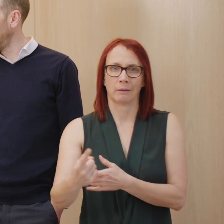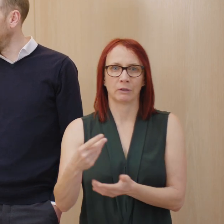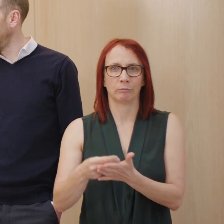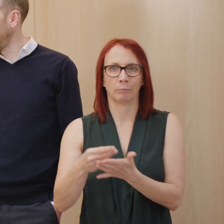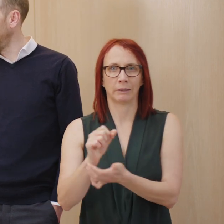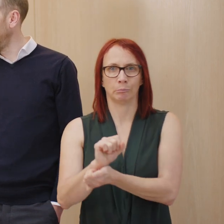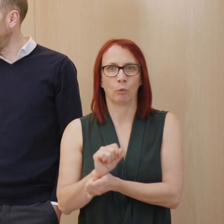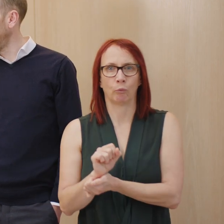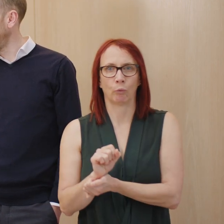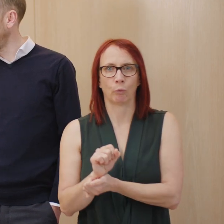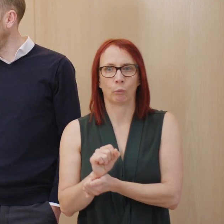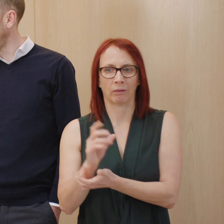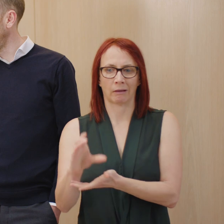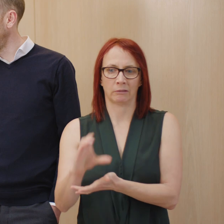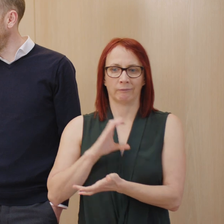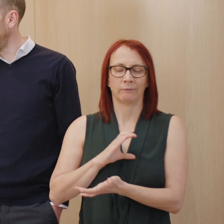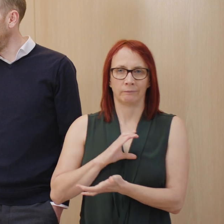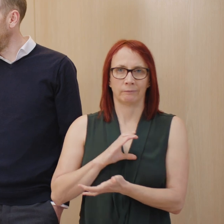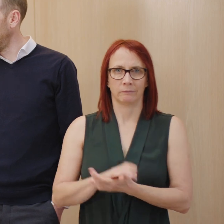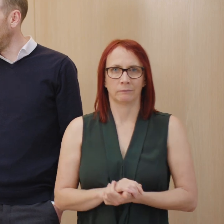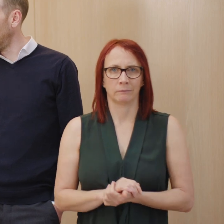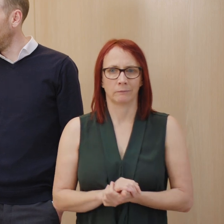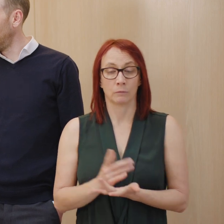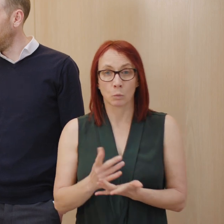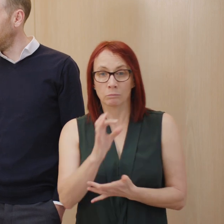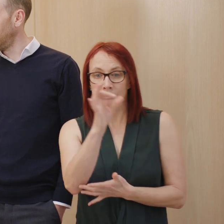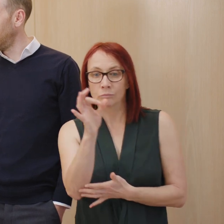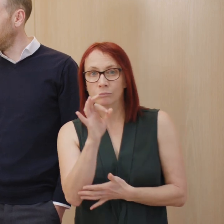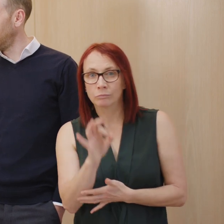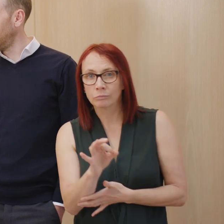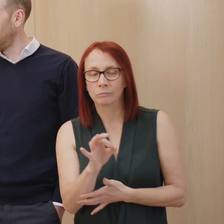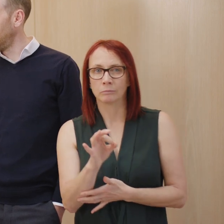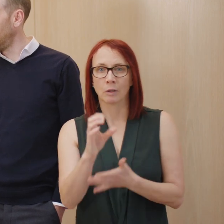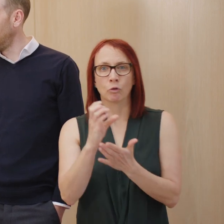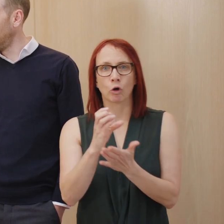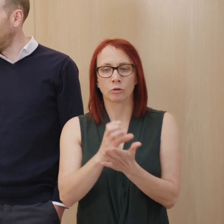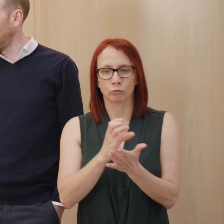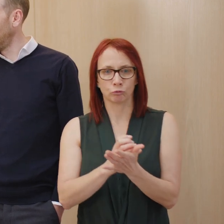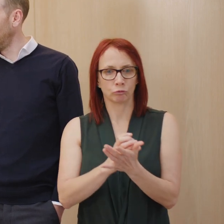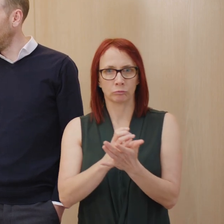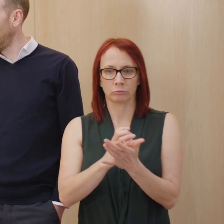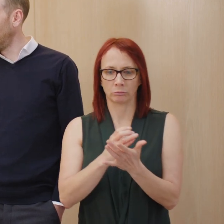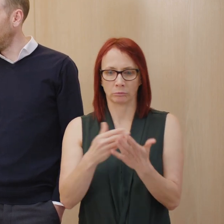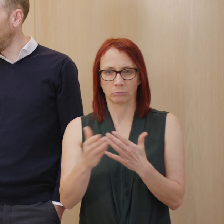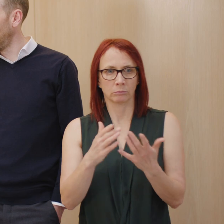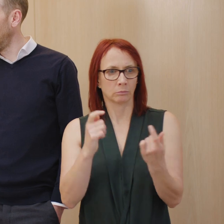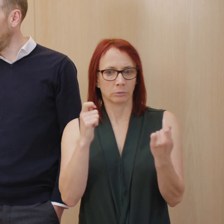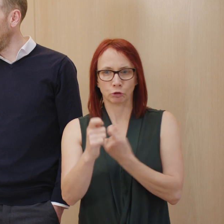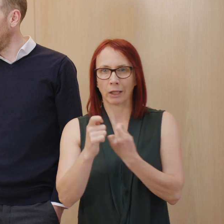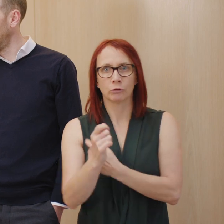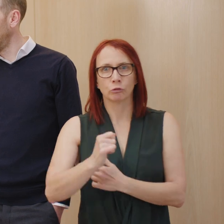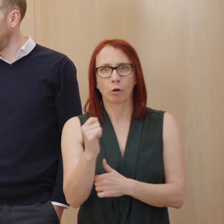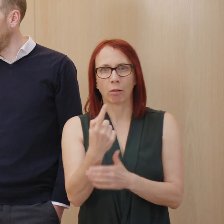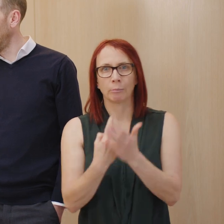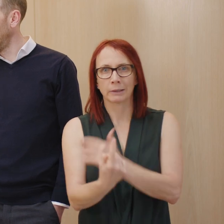Scotland's behalf. So the question is, if there was a change in the constitutional arrangements, what would